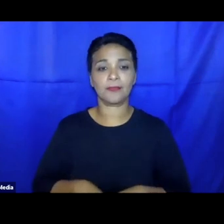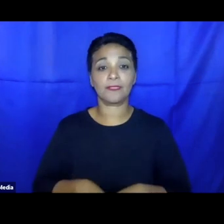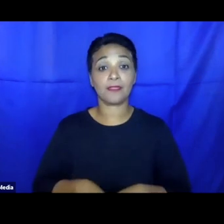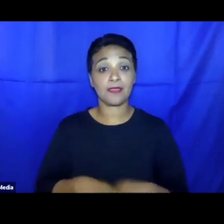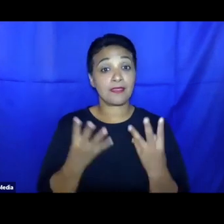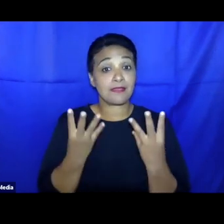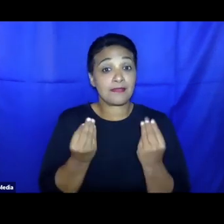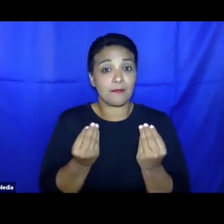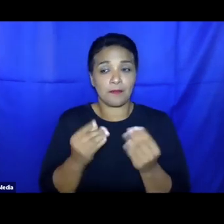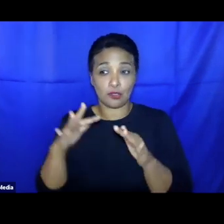the need are trivial.